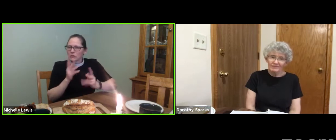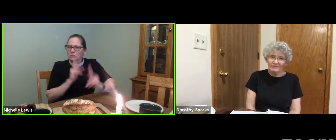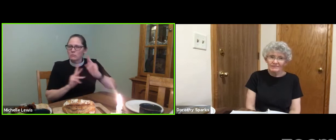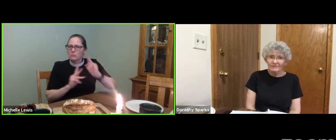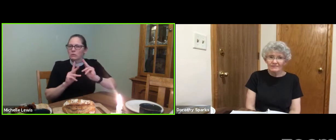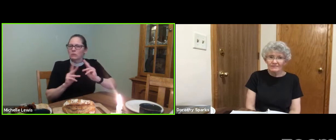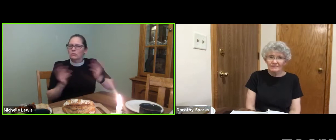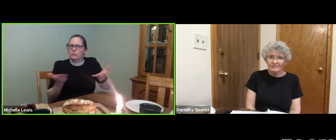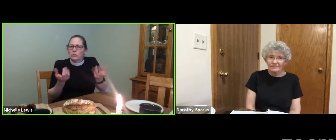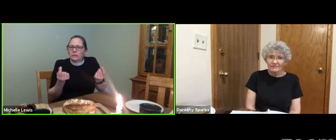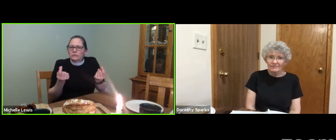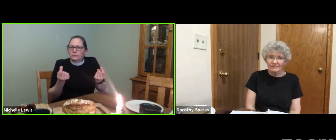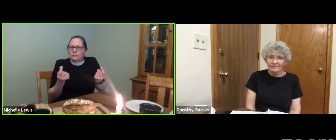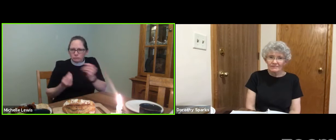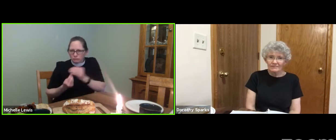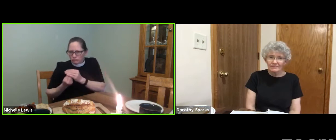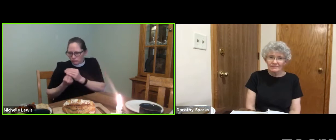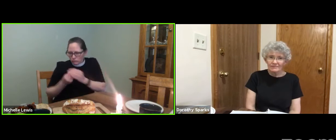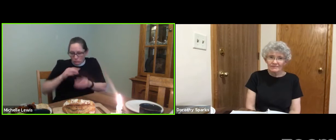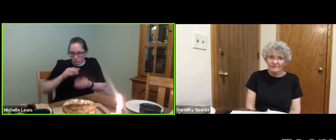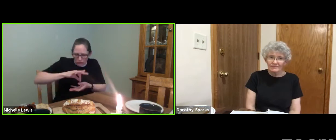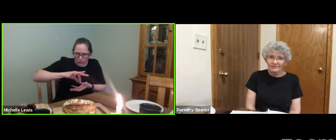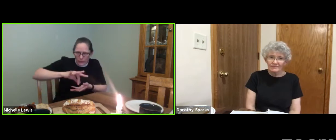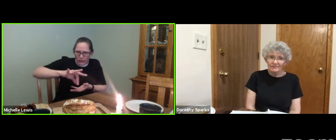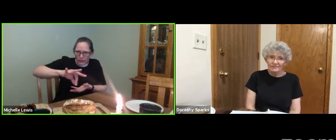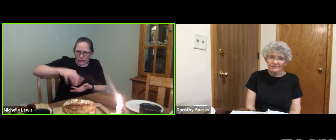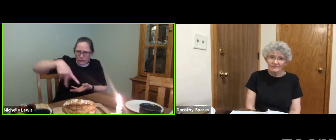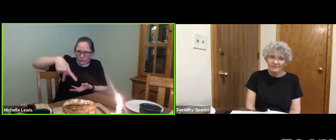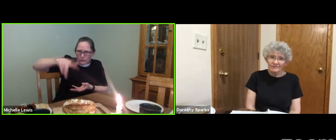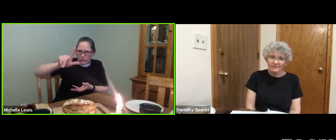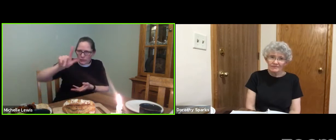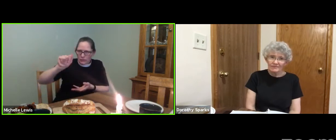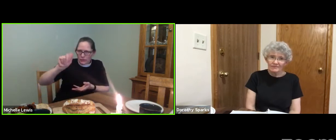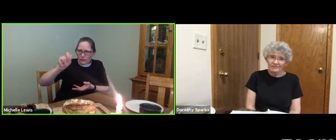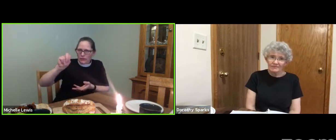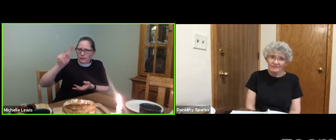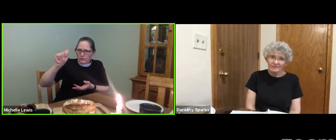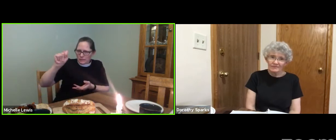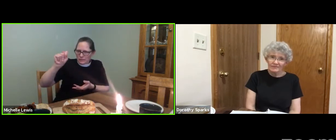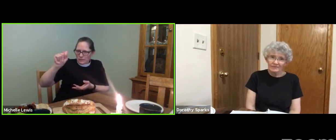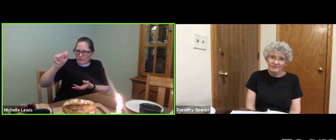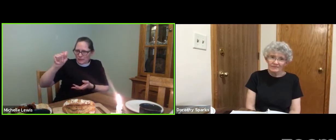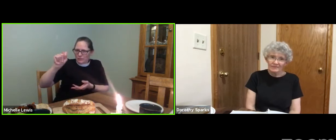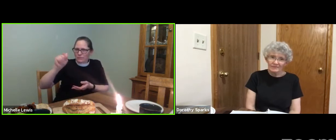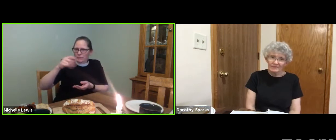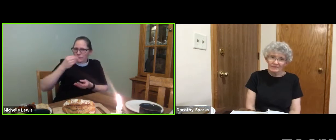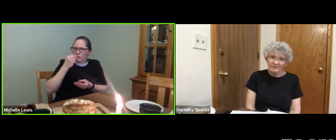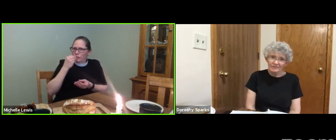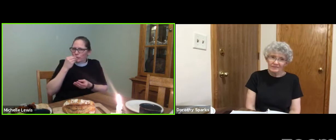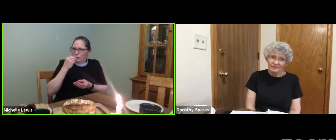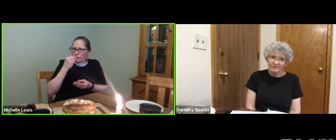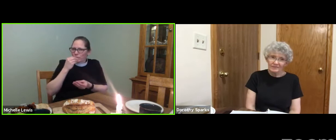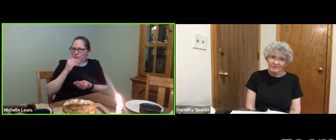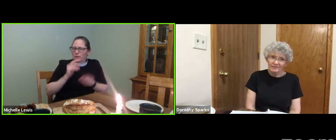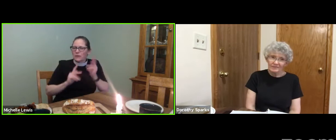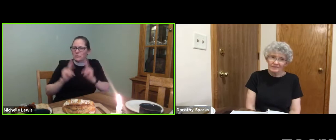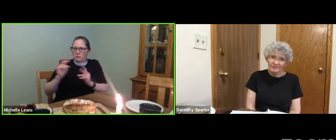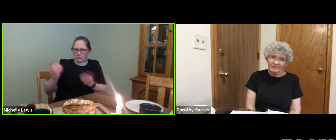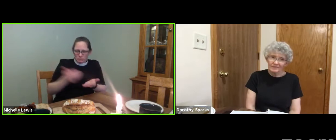People who planted the food. People